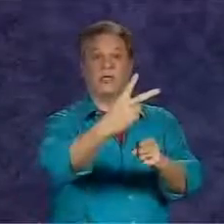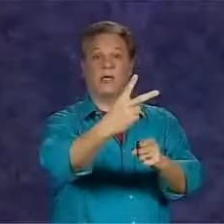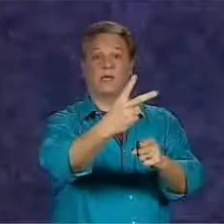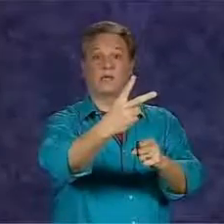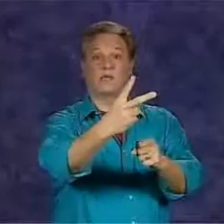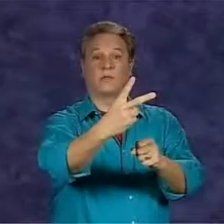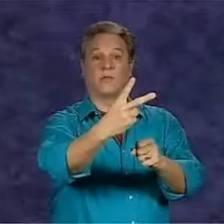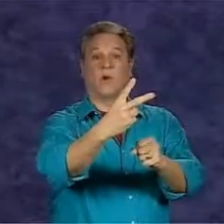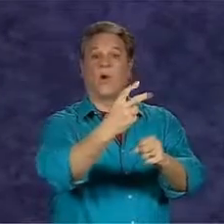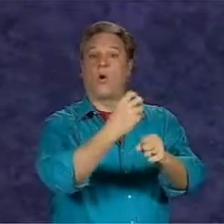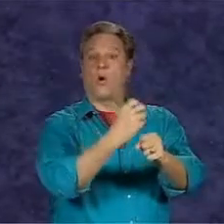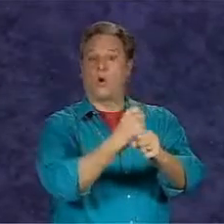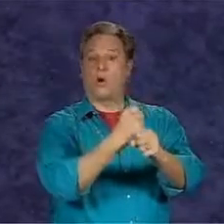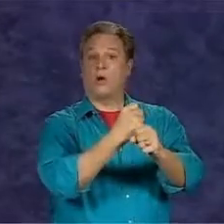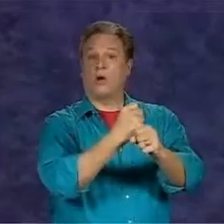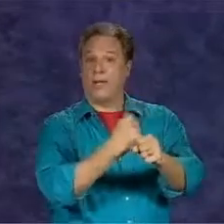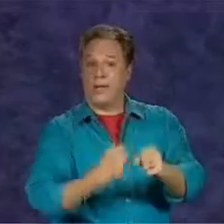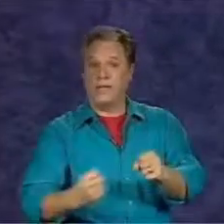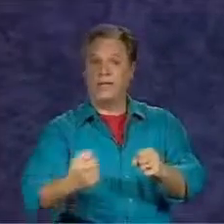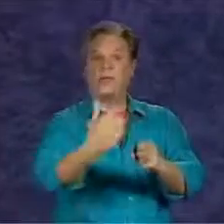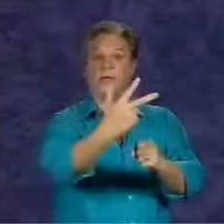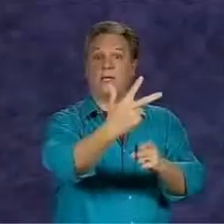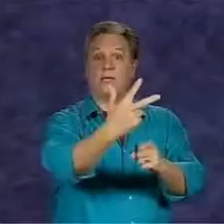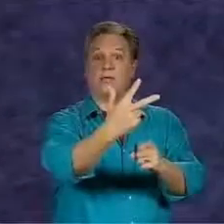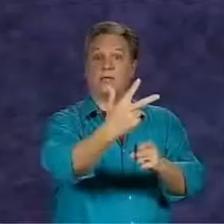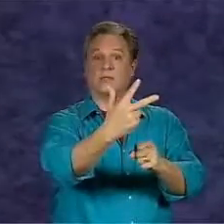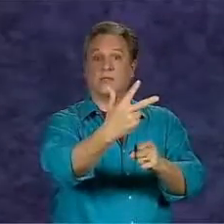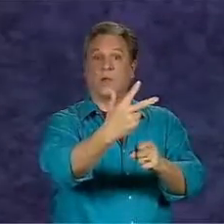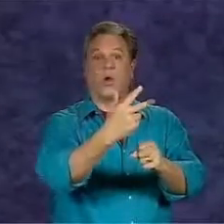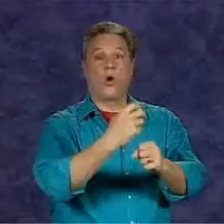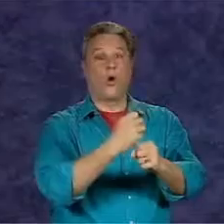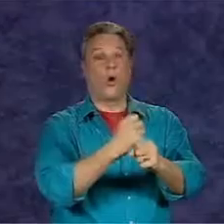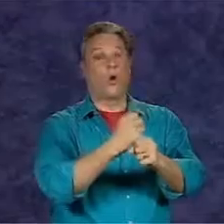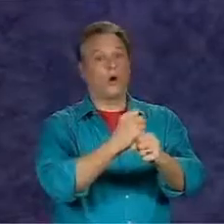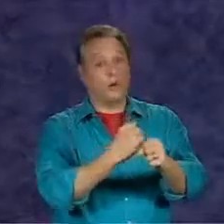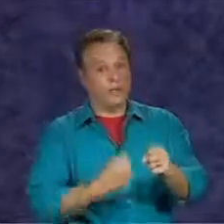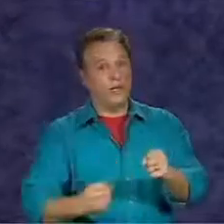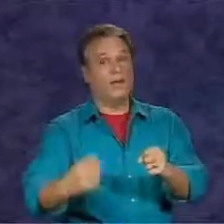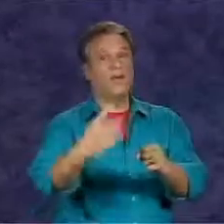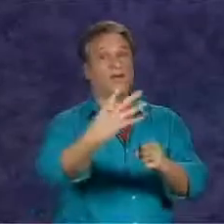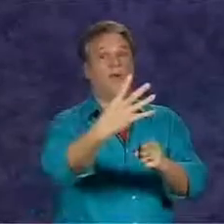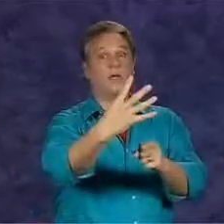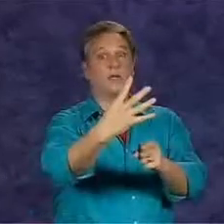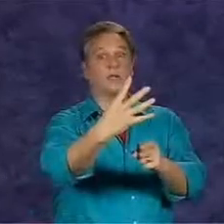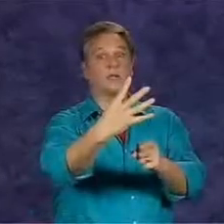years or in three years or in four years.